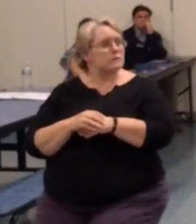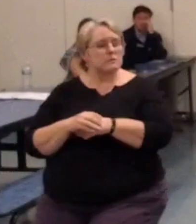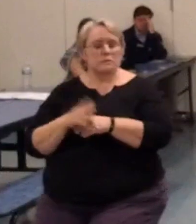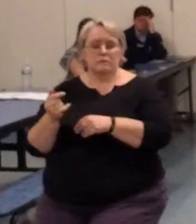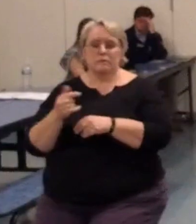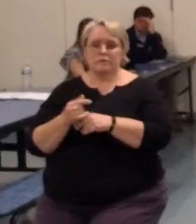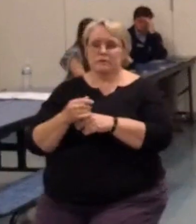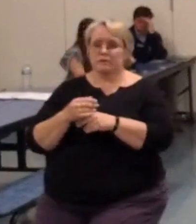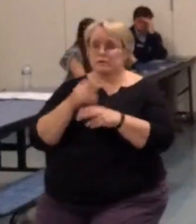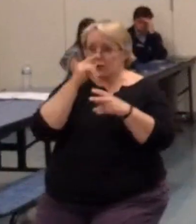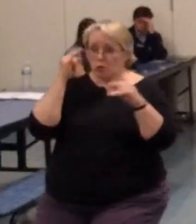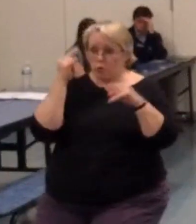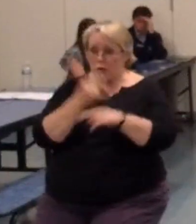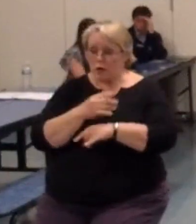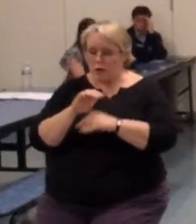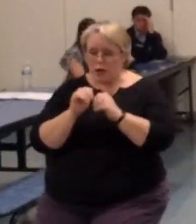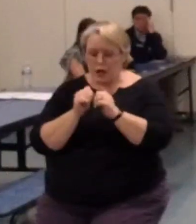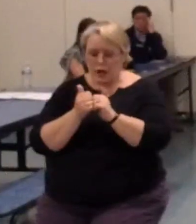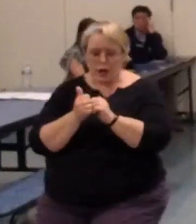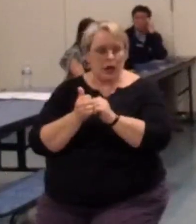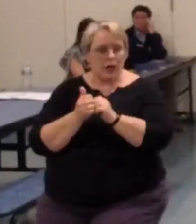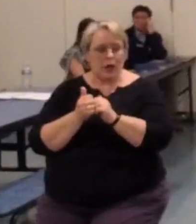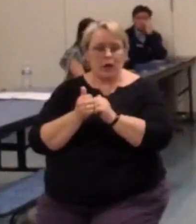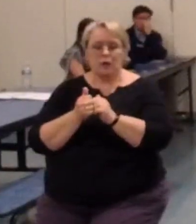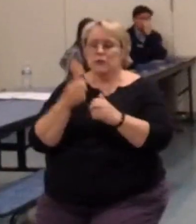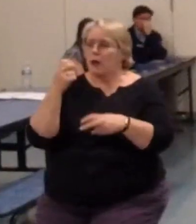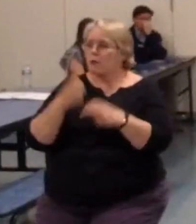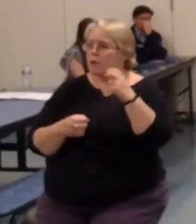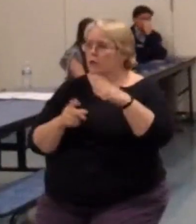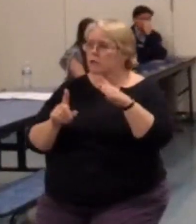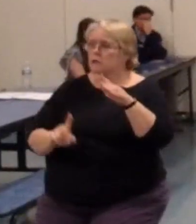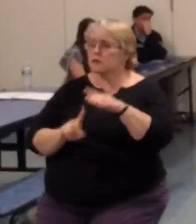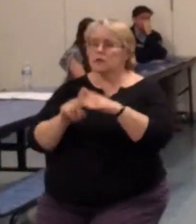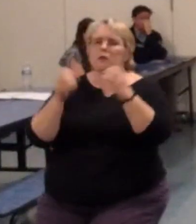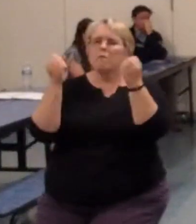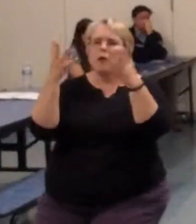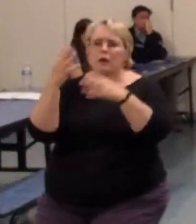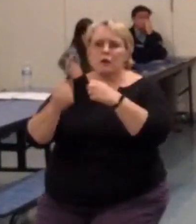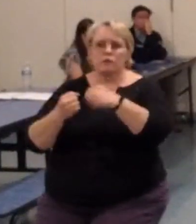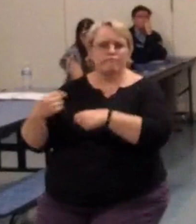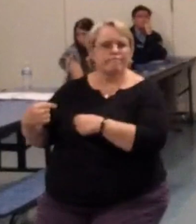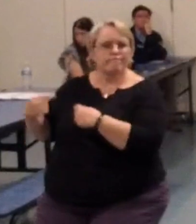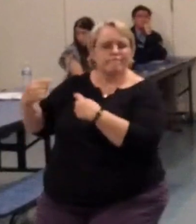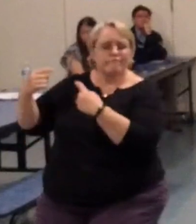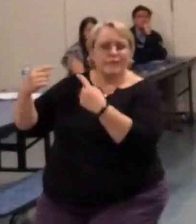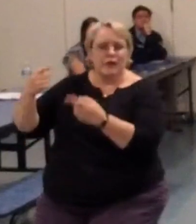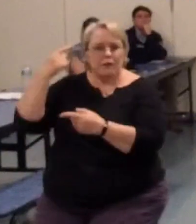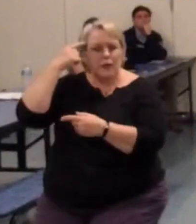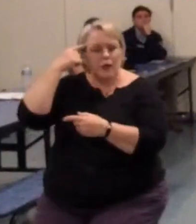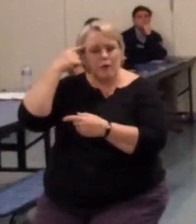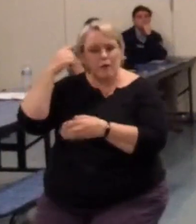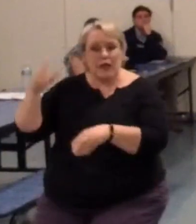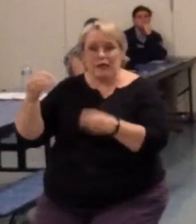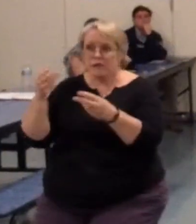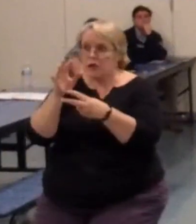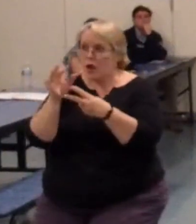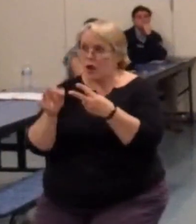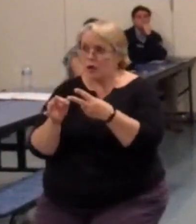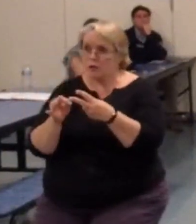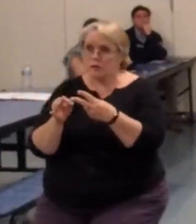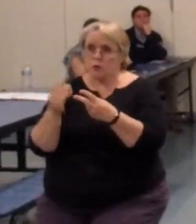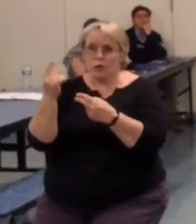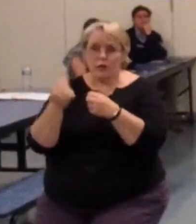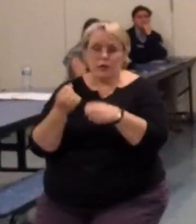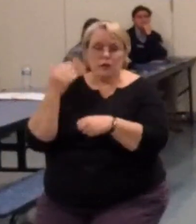It's ironic how this problem has existed so long that you would think that they would give us options a year